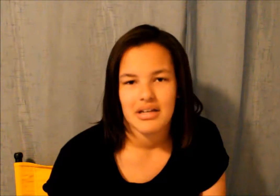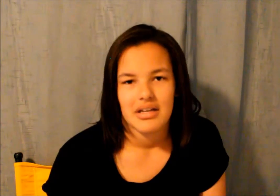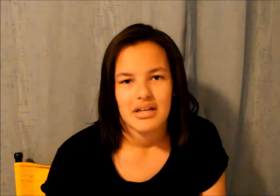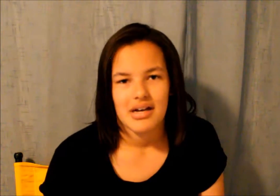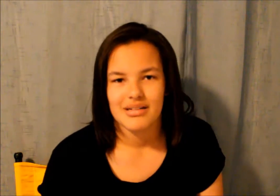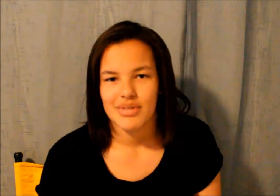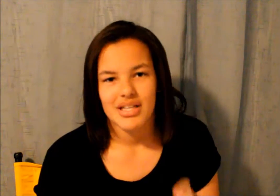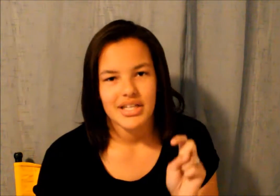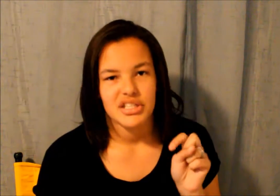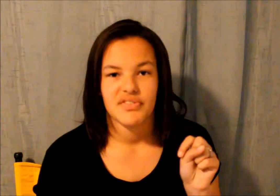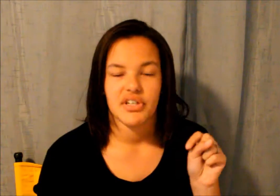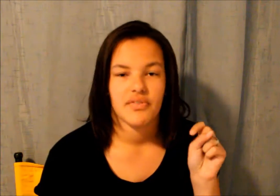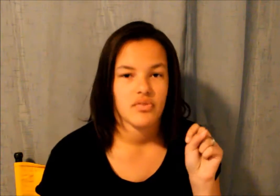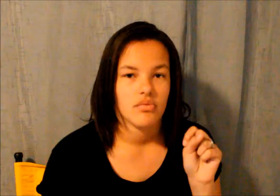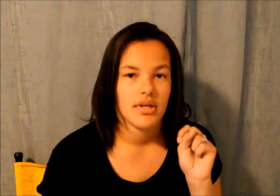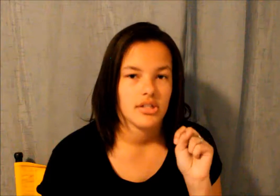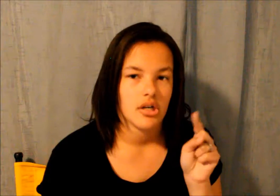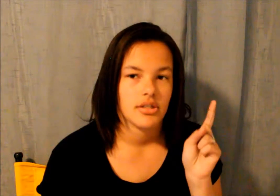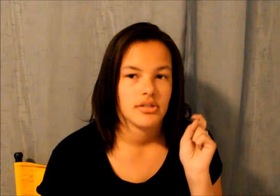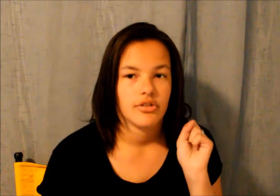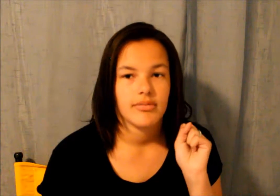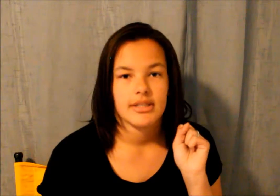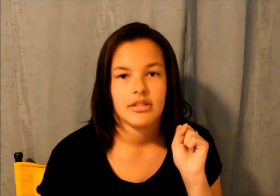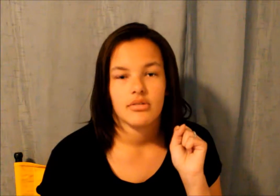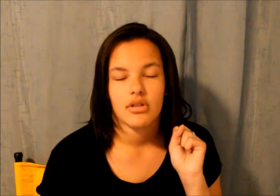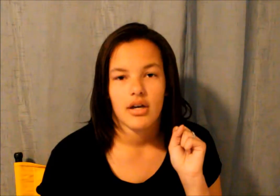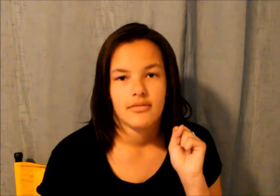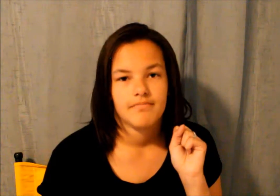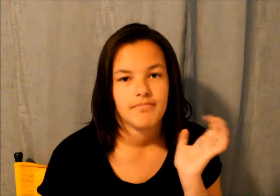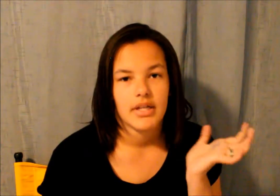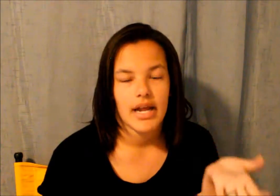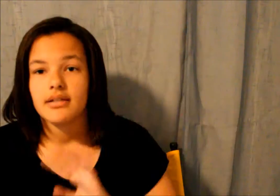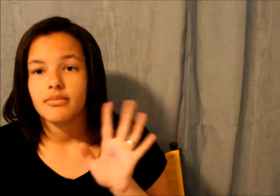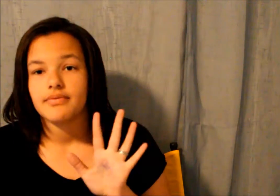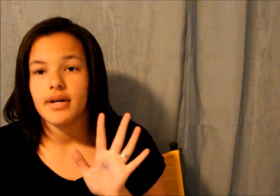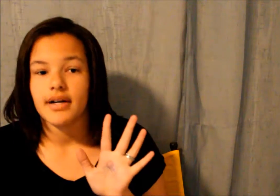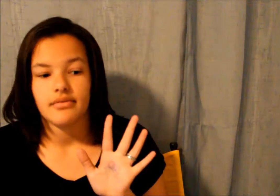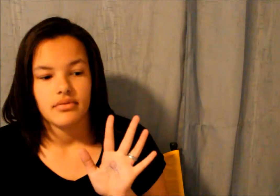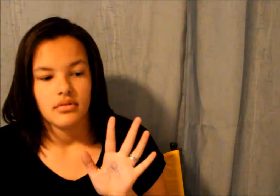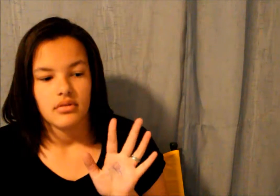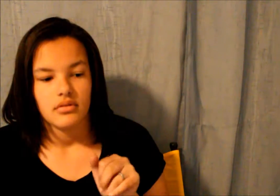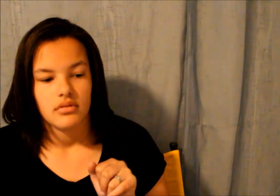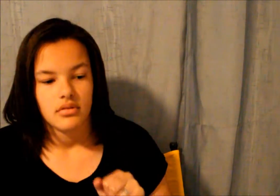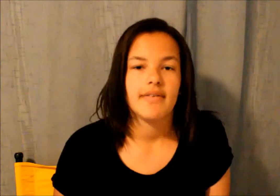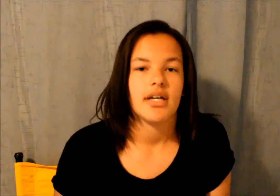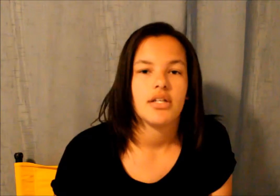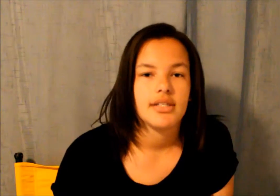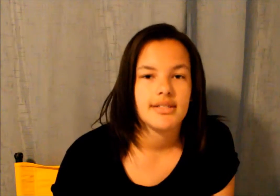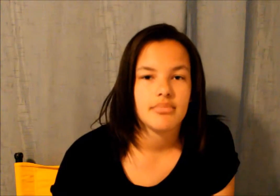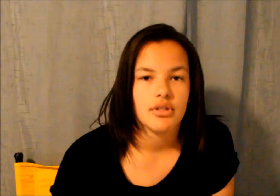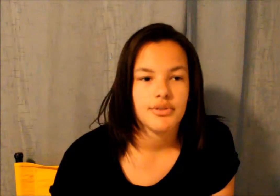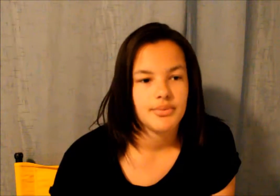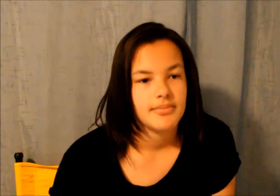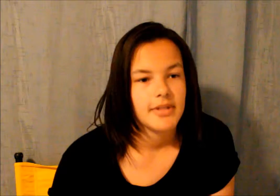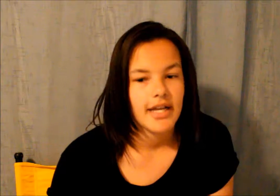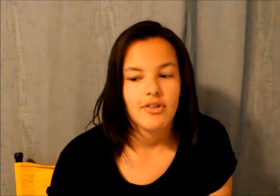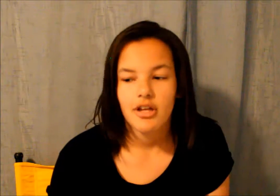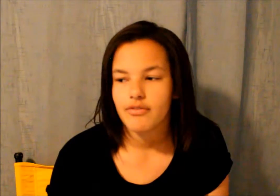um like this video if you talk to yourself because i do it a lot and i have number five favorite color is blue i have a lot of